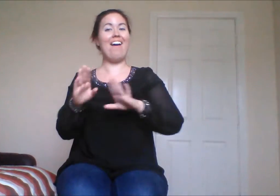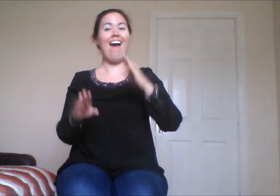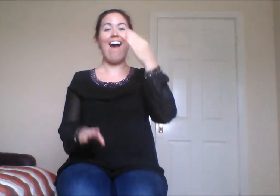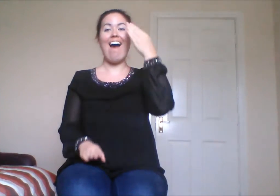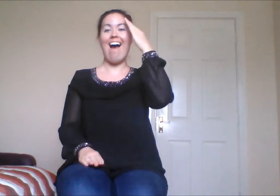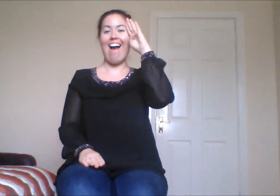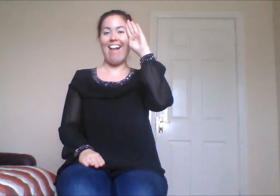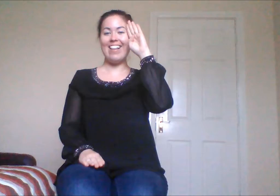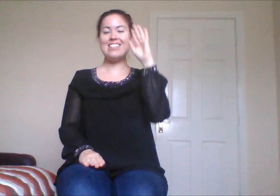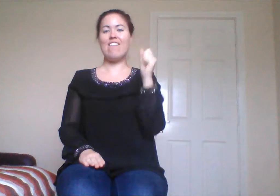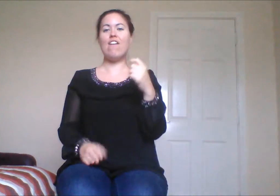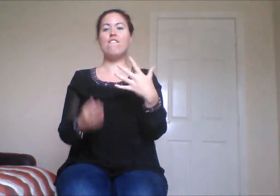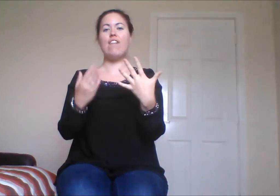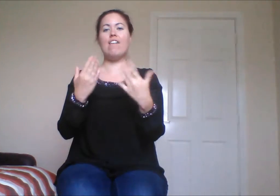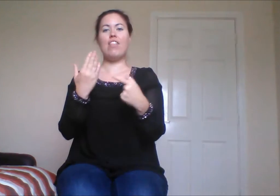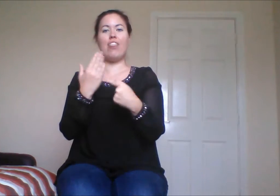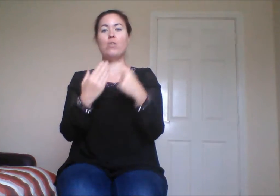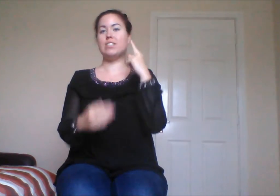There's 5,000 deaf people all over Ireland.